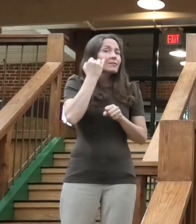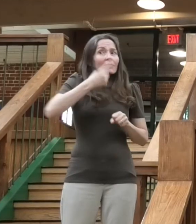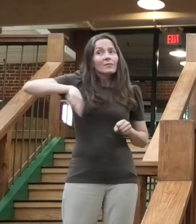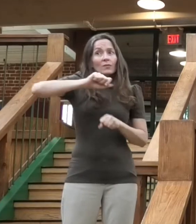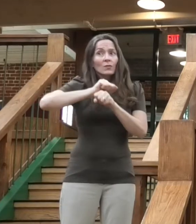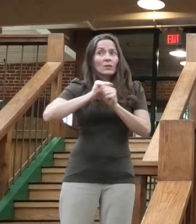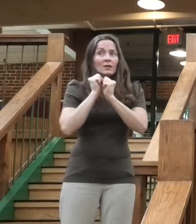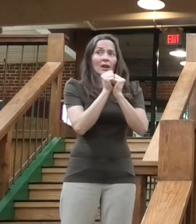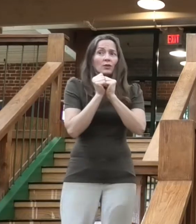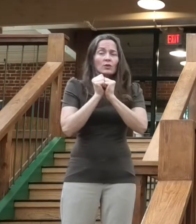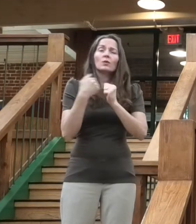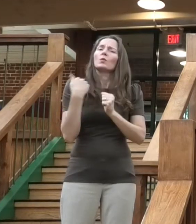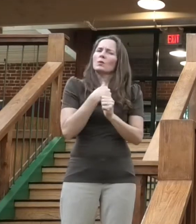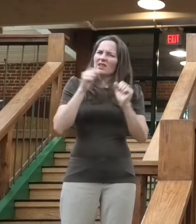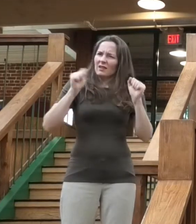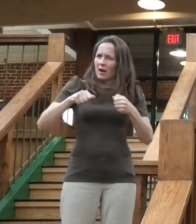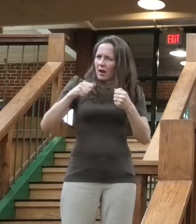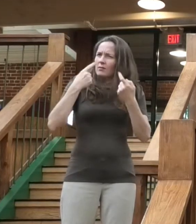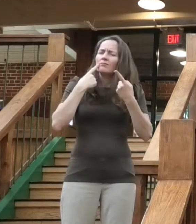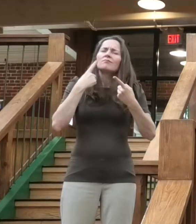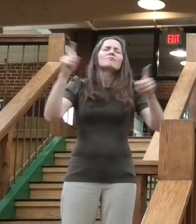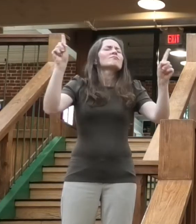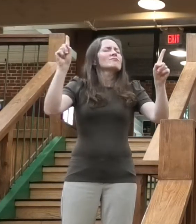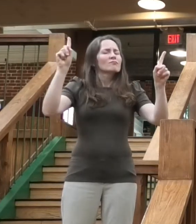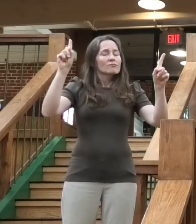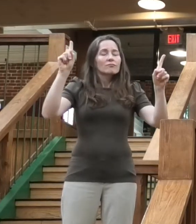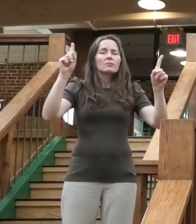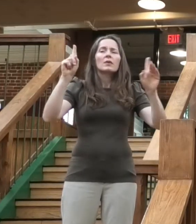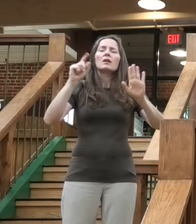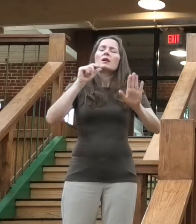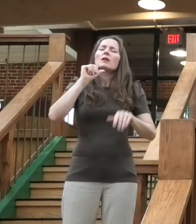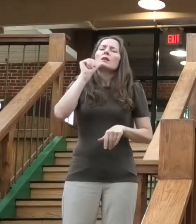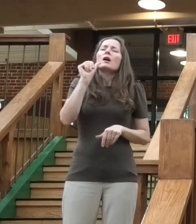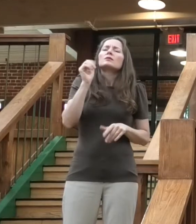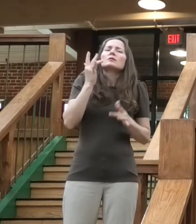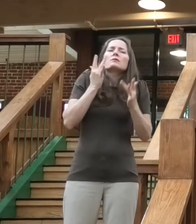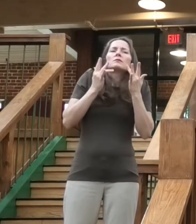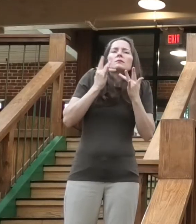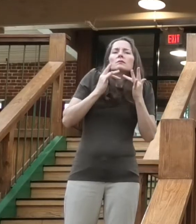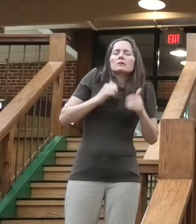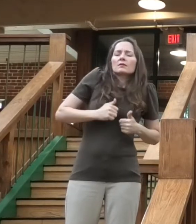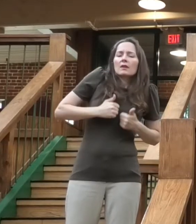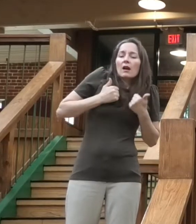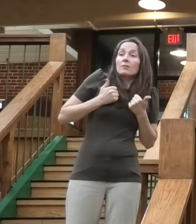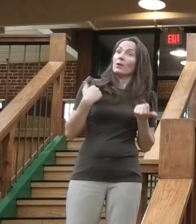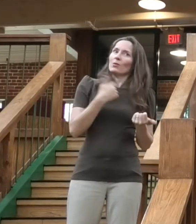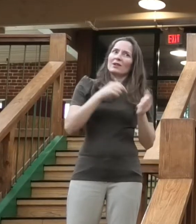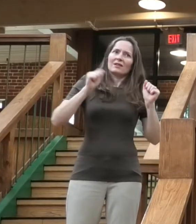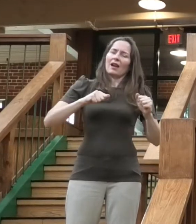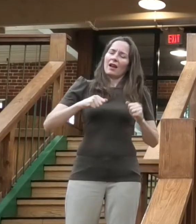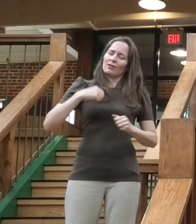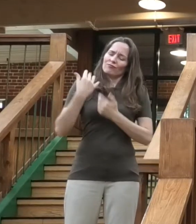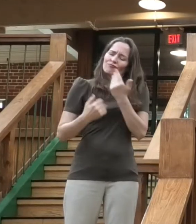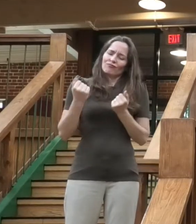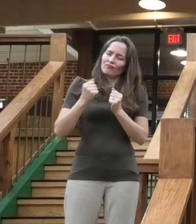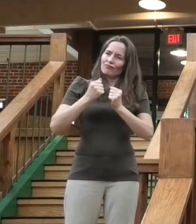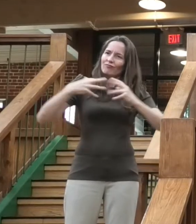and not only survive, but as a community, thrive. Thank you very much.